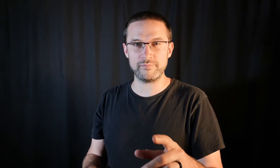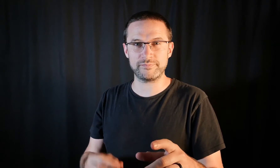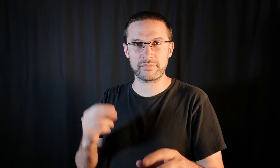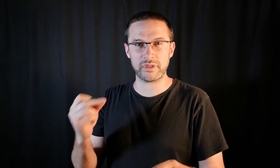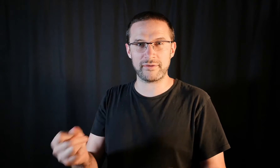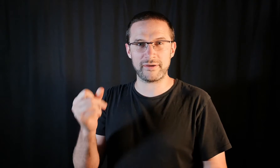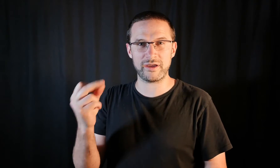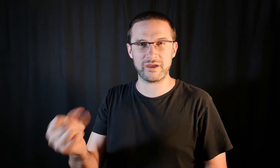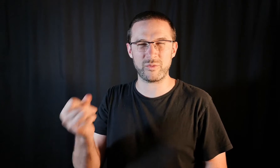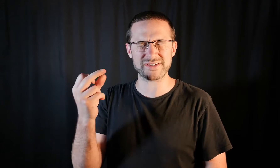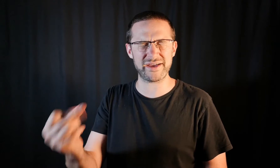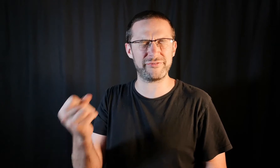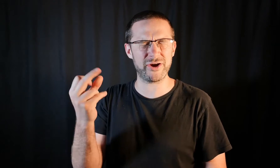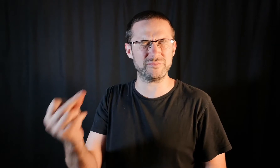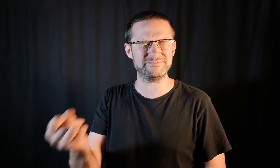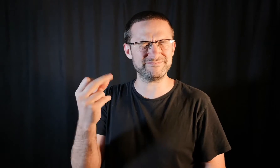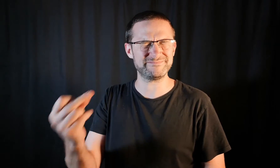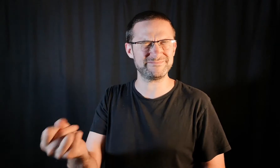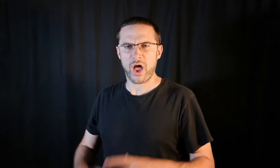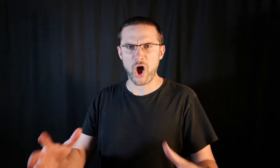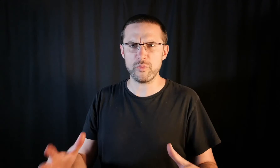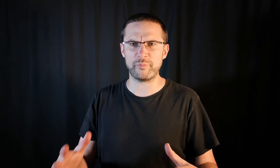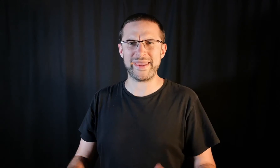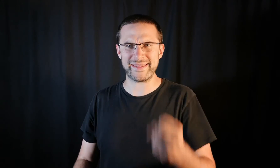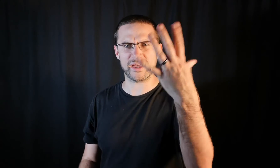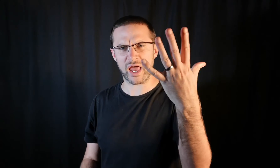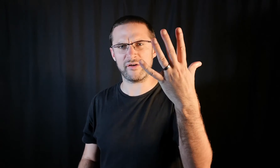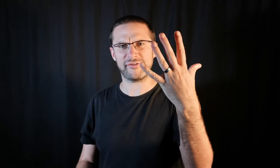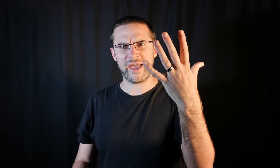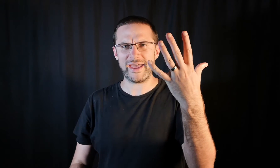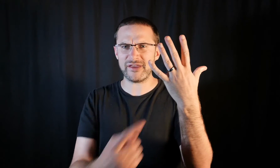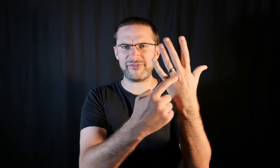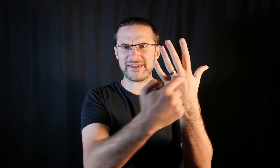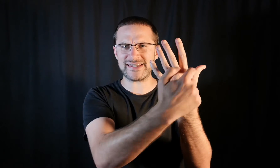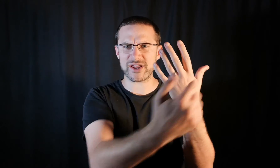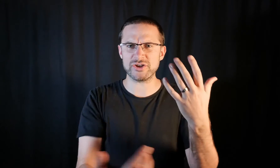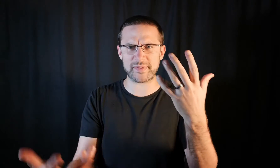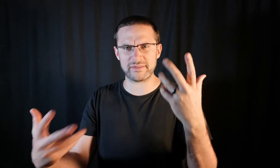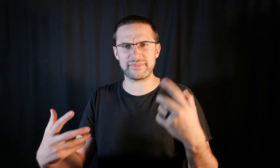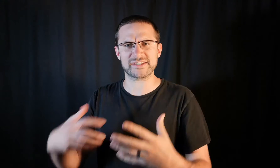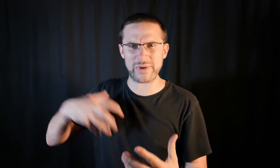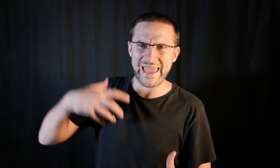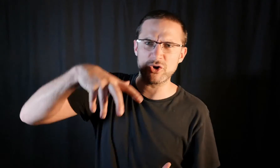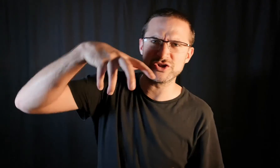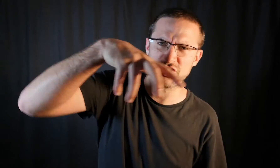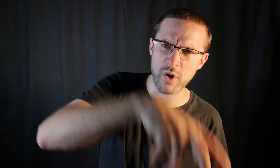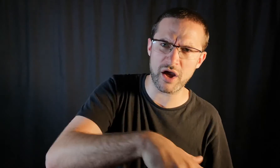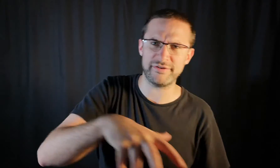what's that film? Hope being the glove and the infinity stones being the things that we add on to the word.